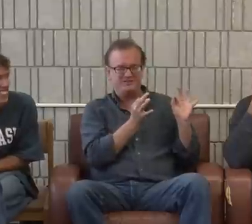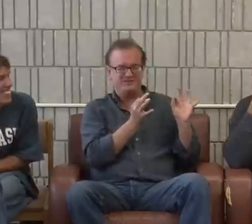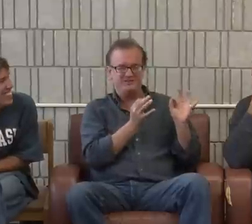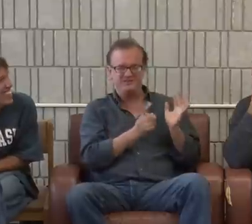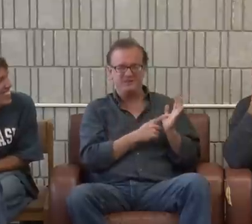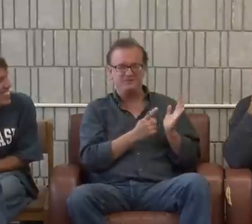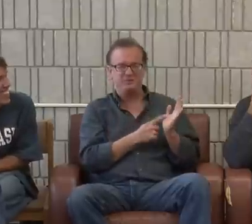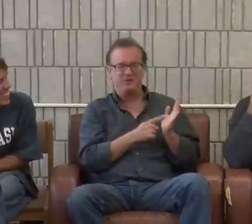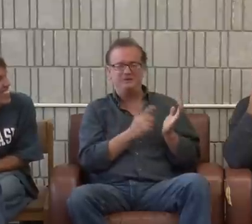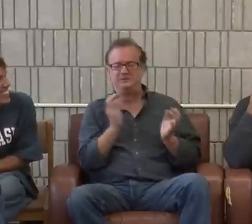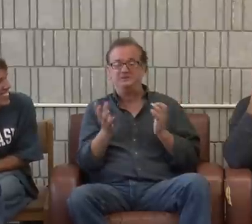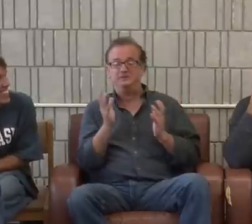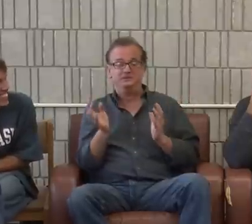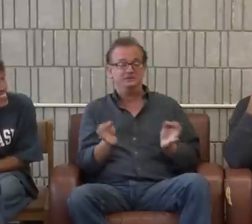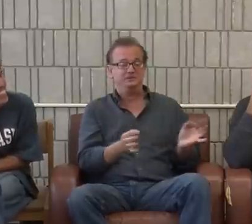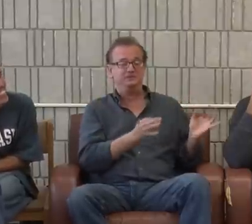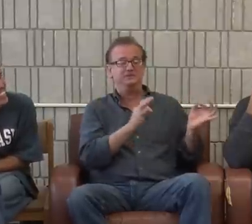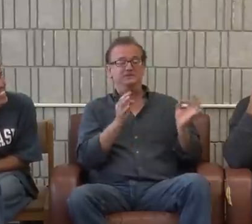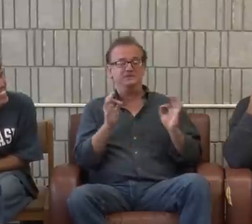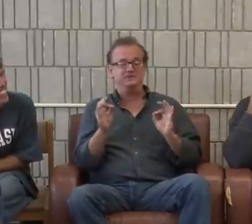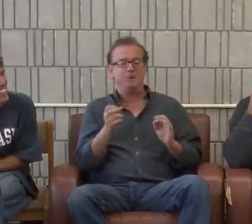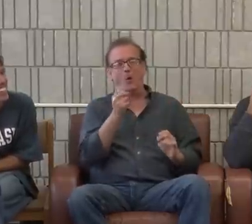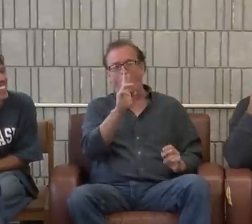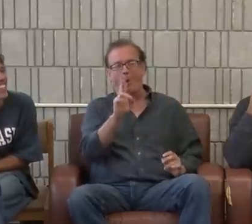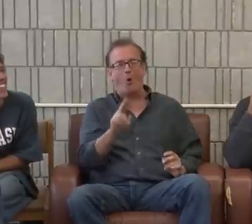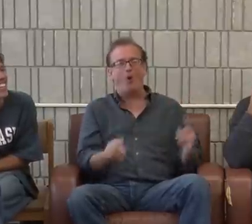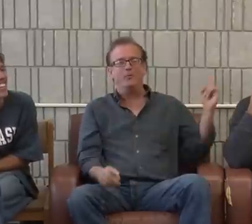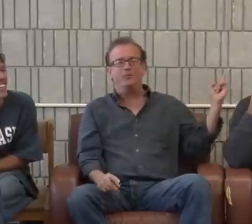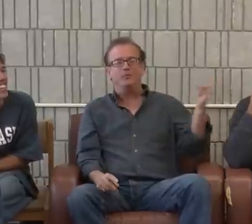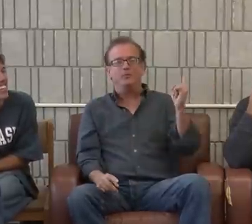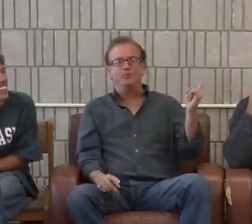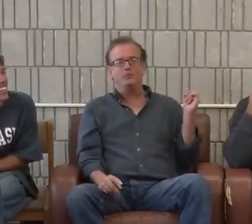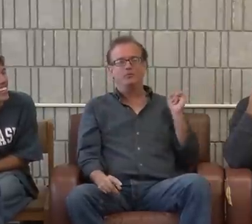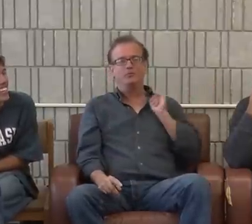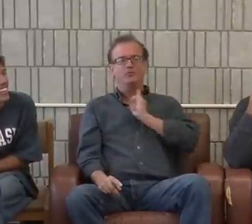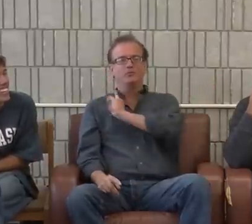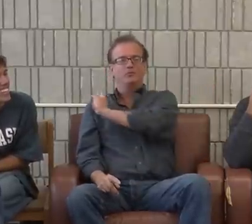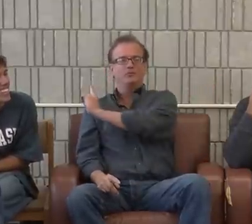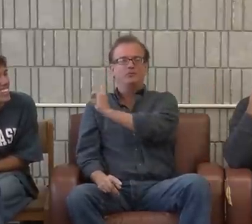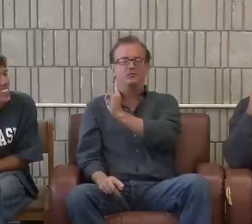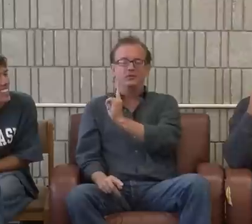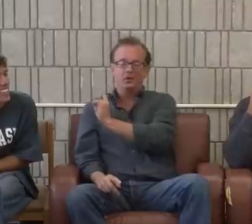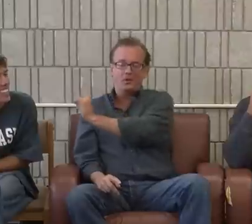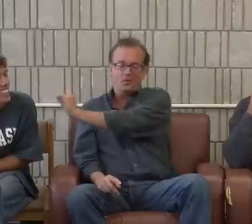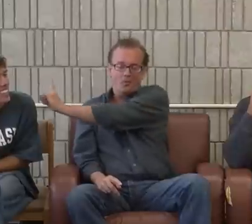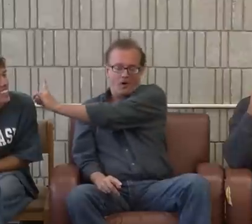That's distracting. It's like, whoa, okay, somebody just passed by. Or they'll walk around.